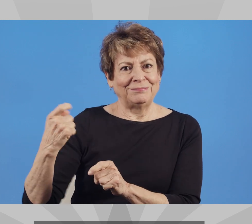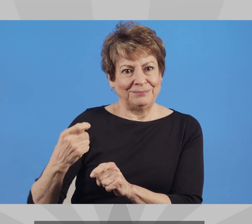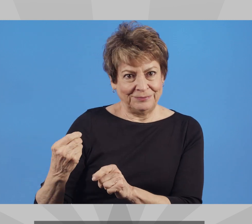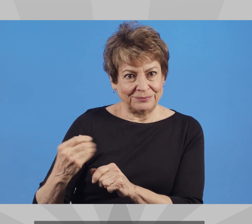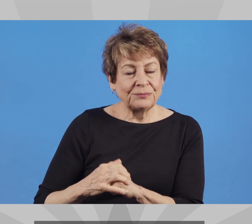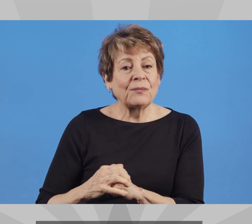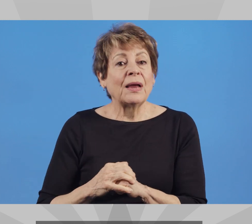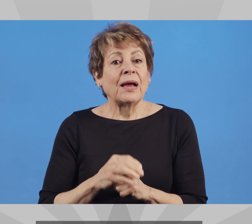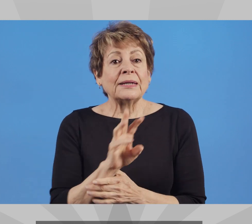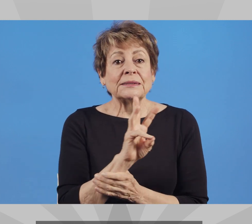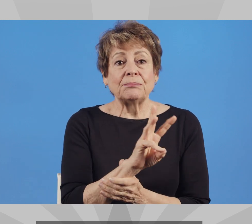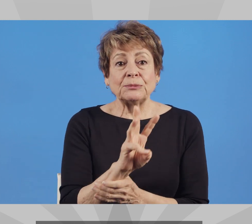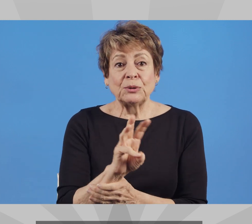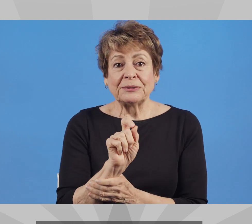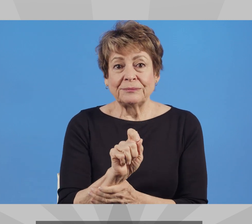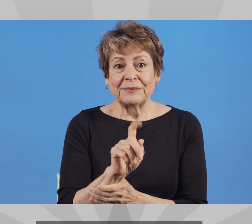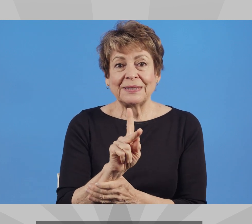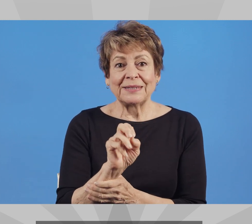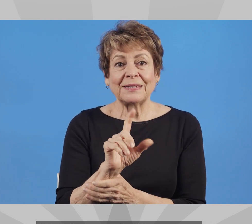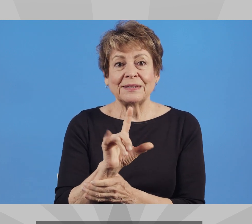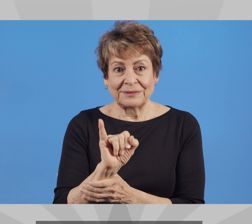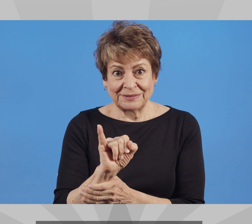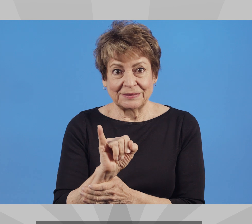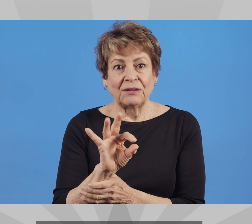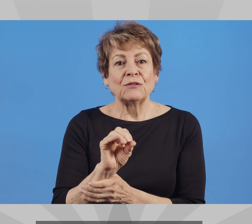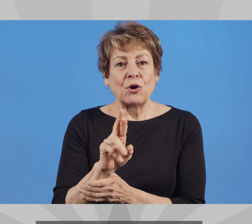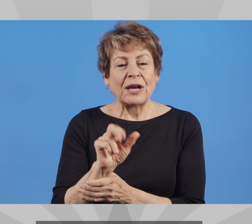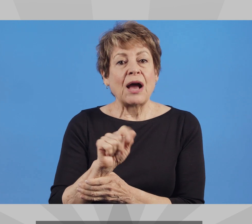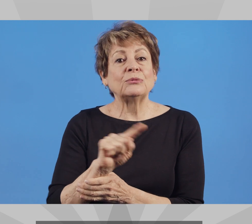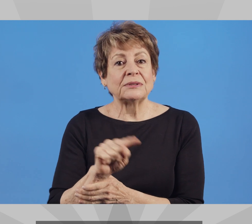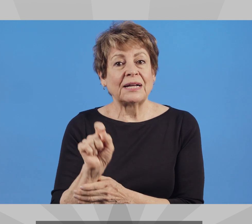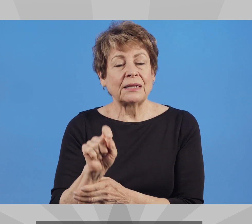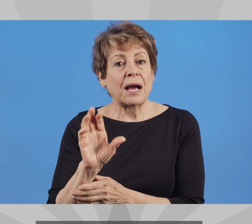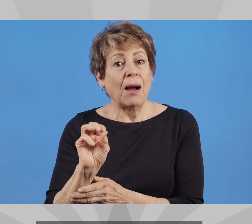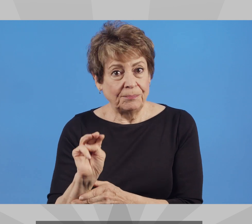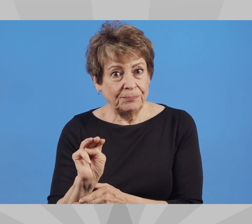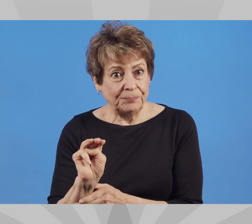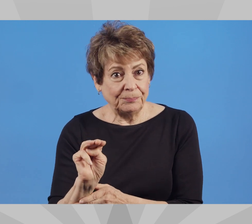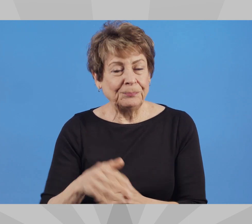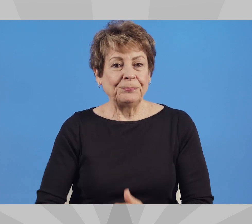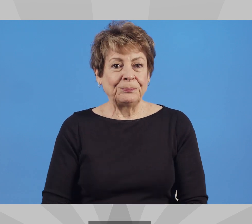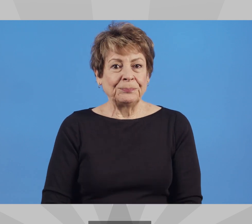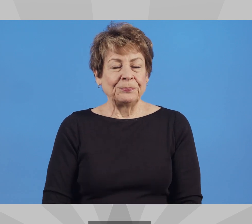Website www.kelly4az.com